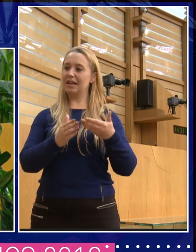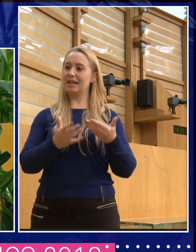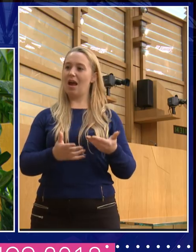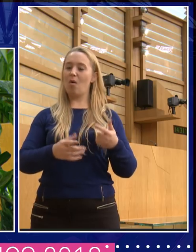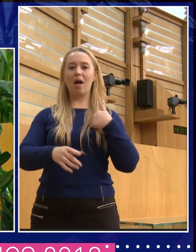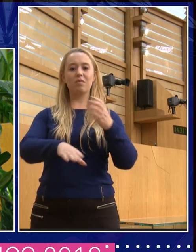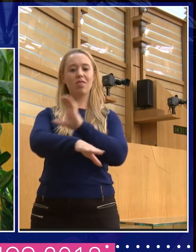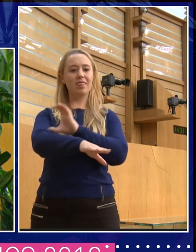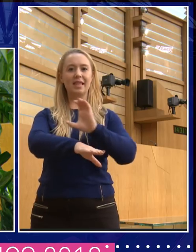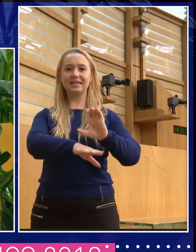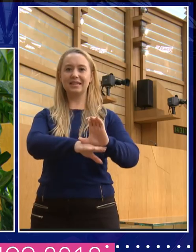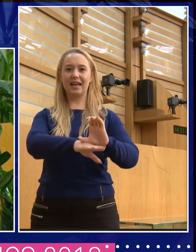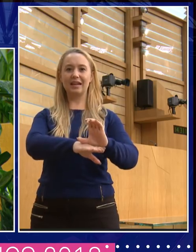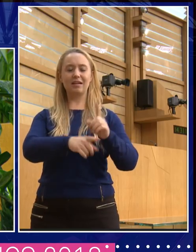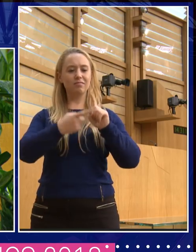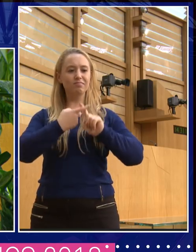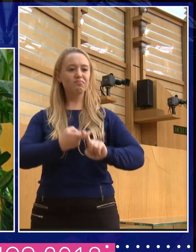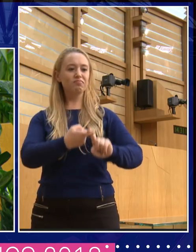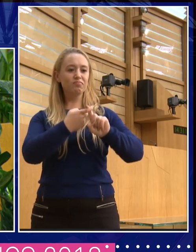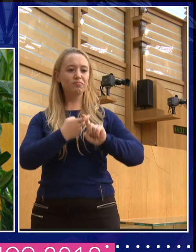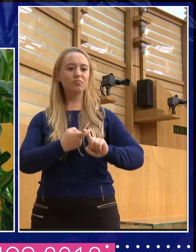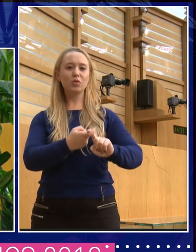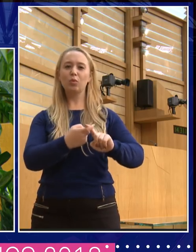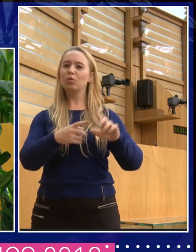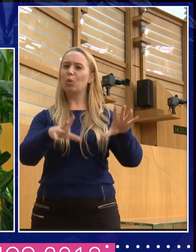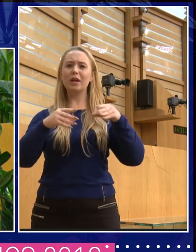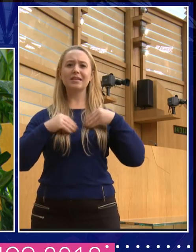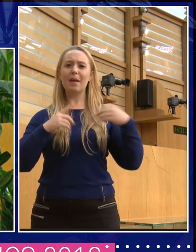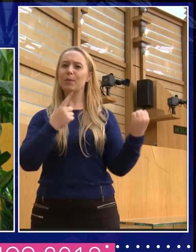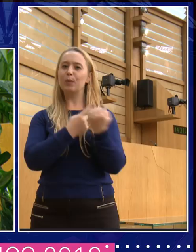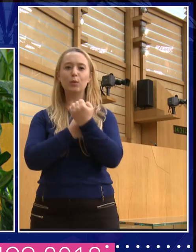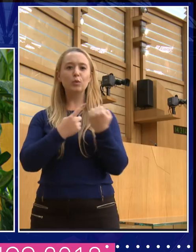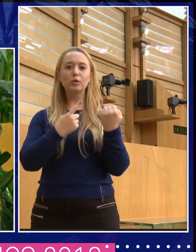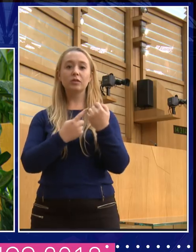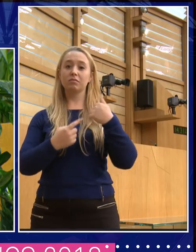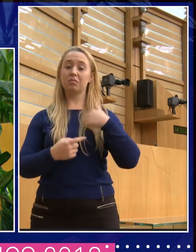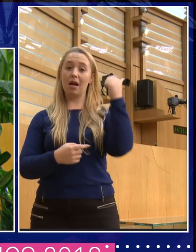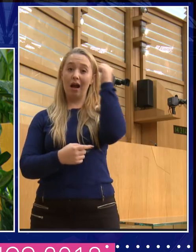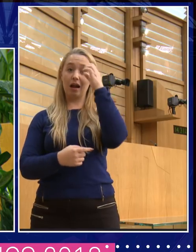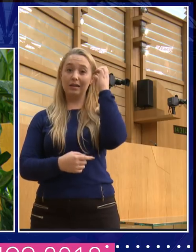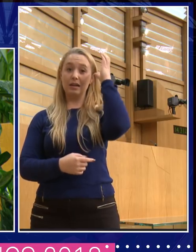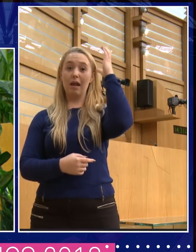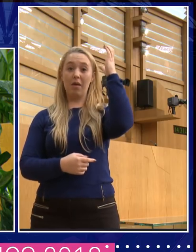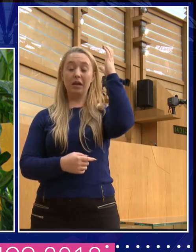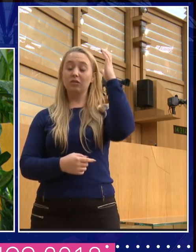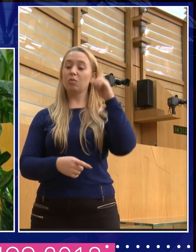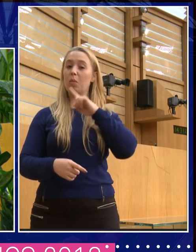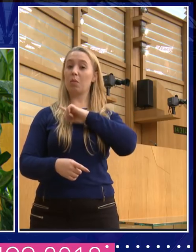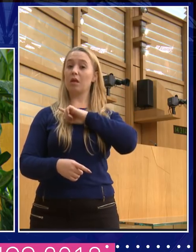but I just won't be battered, partly as being an academic. You because so when... Look, my